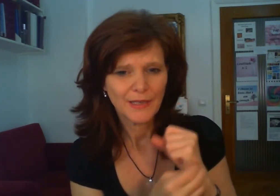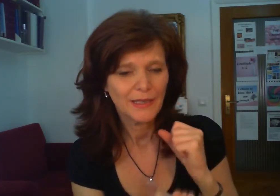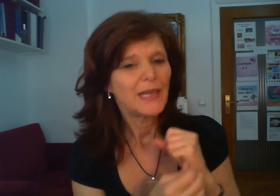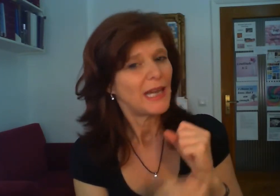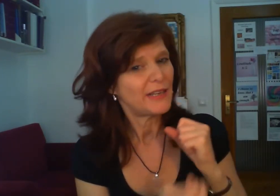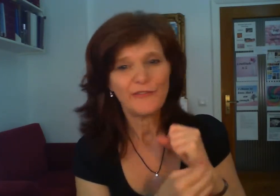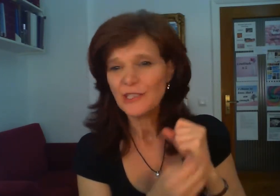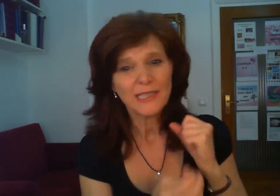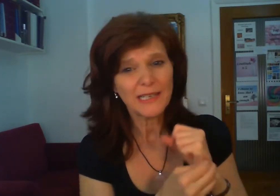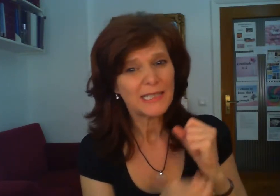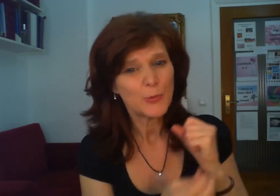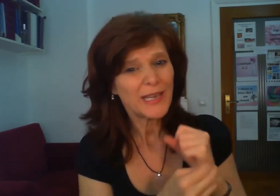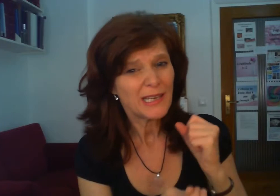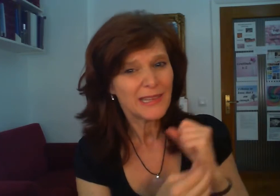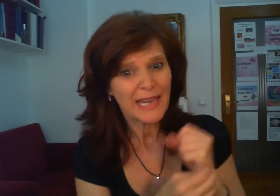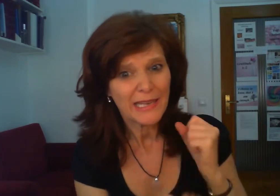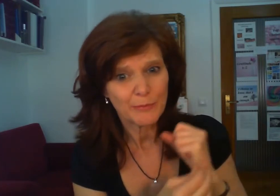and it feels like it's winning the game